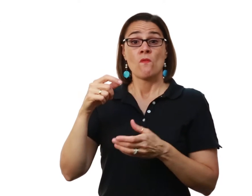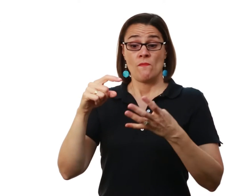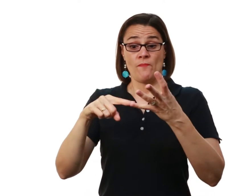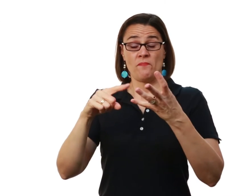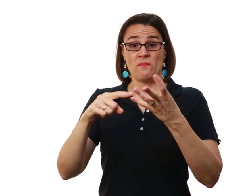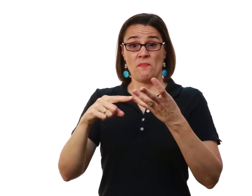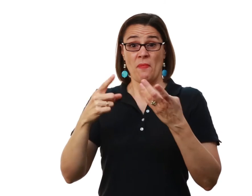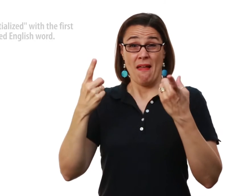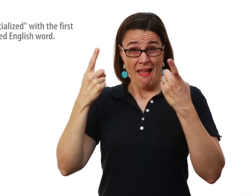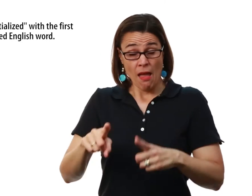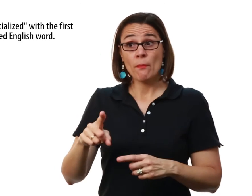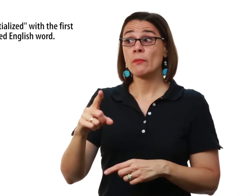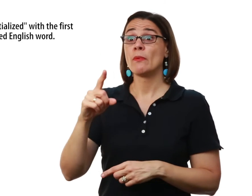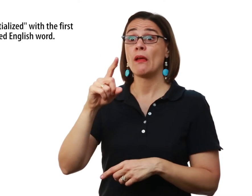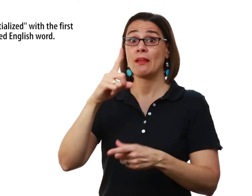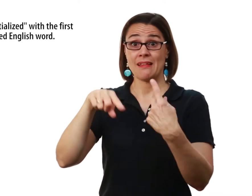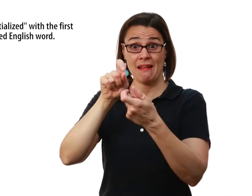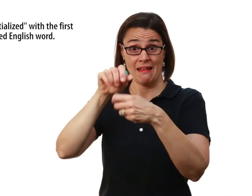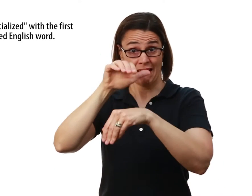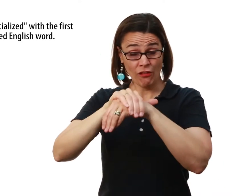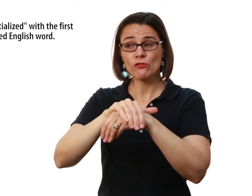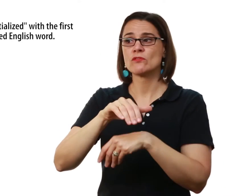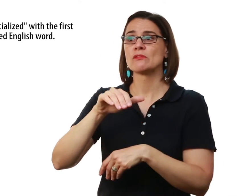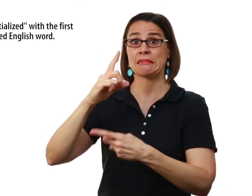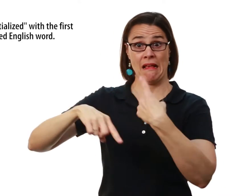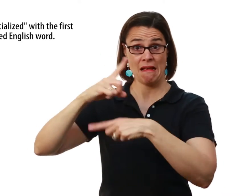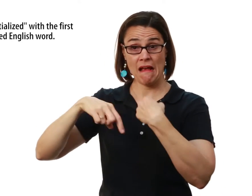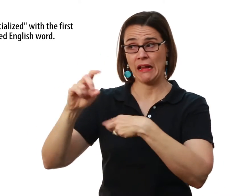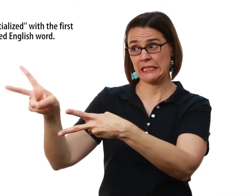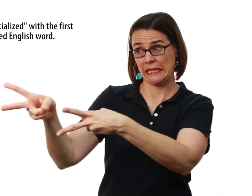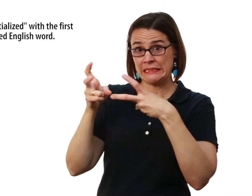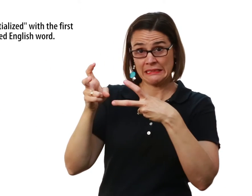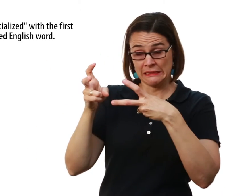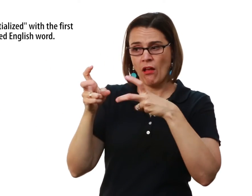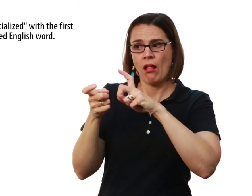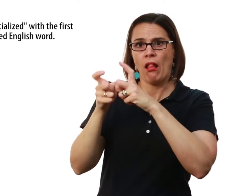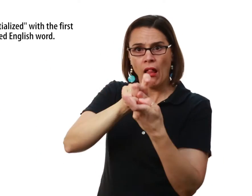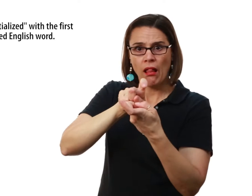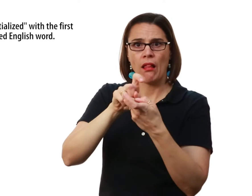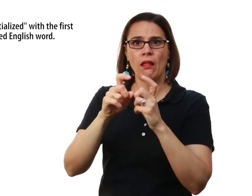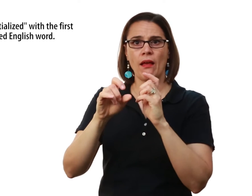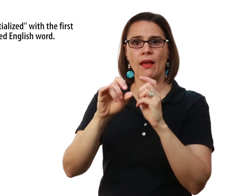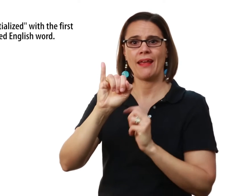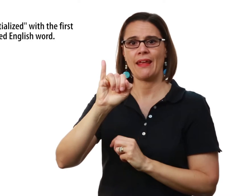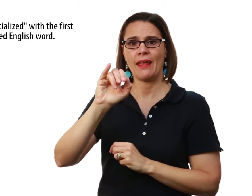And when you're using Signed Exact English And you're borrowing those ASL signs You often time will